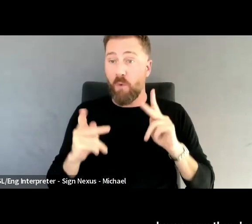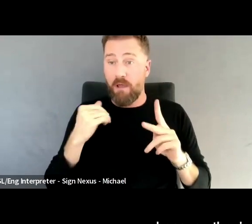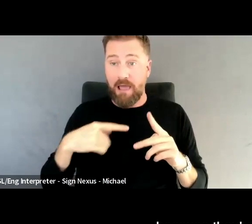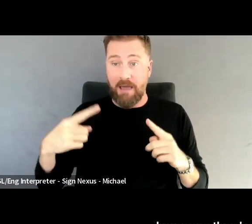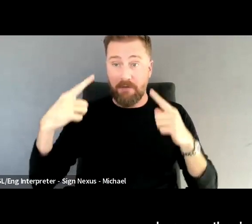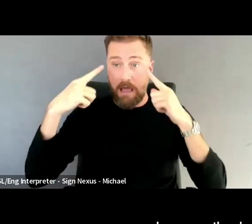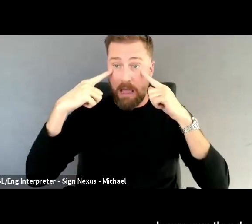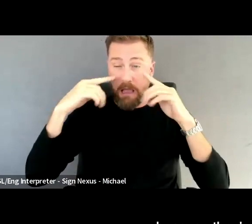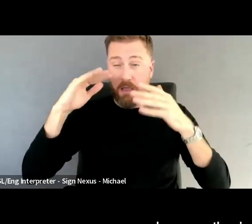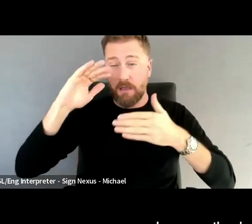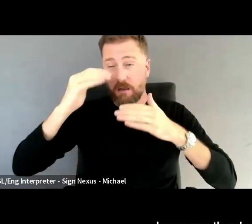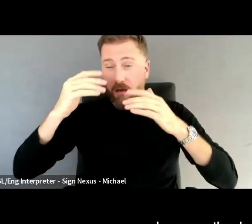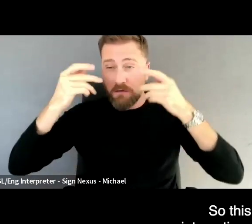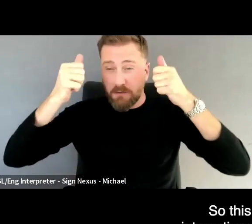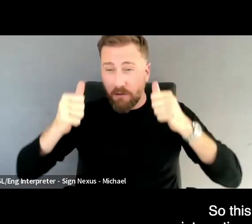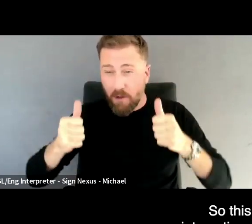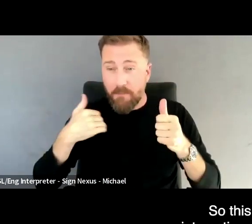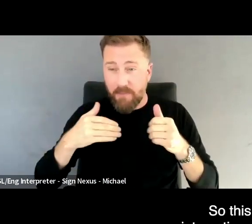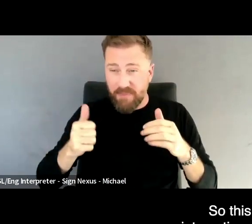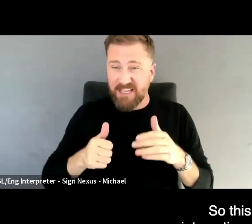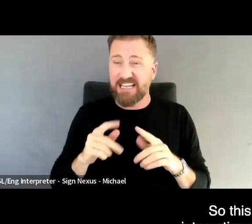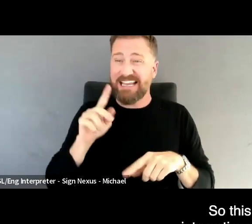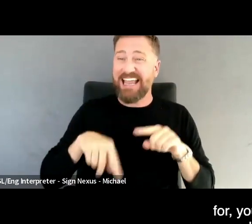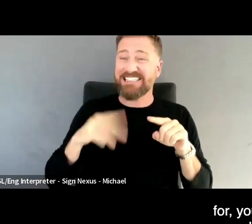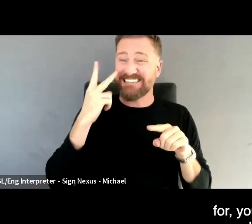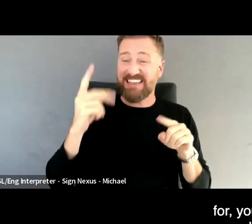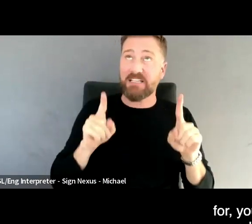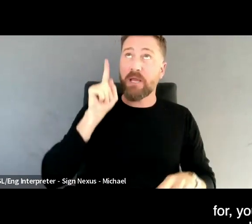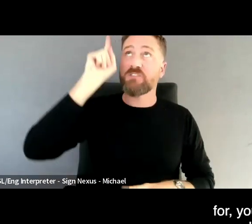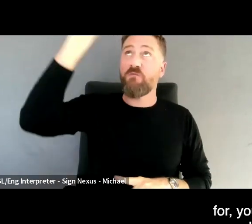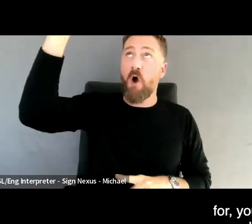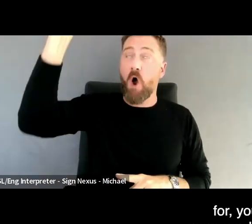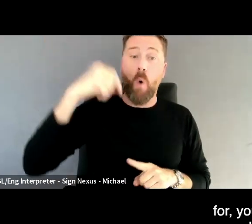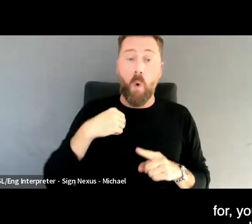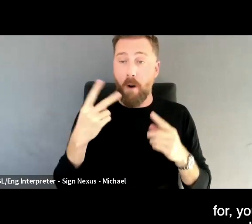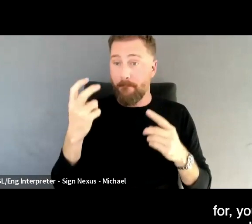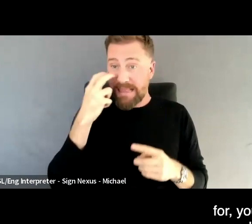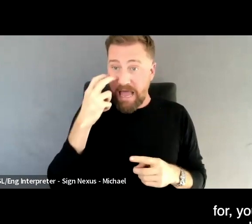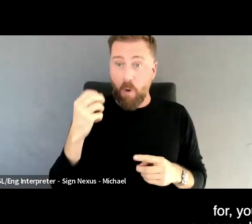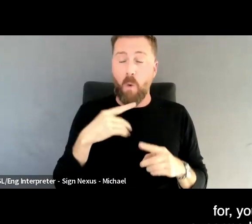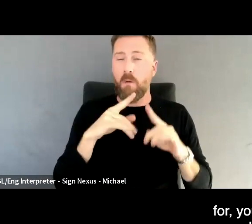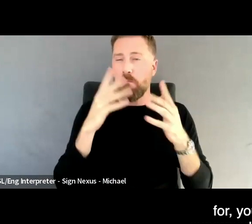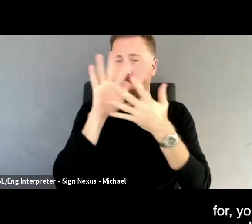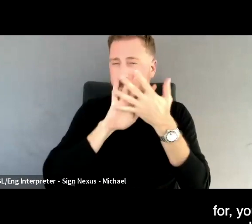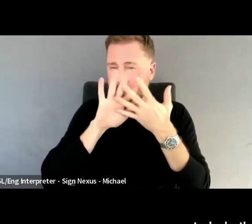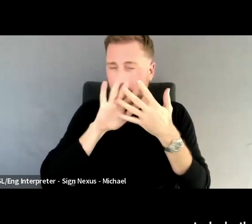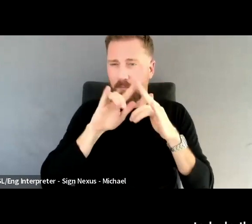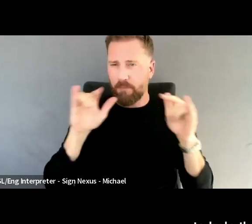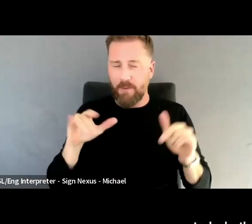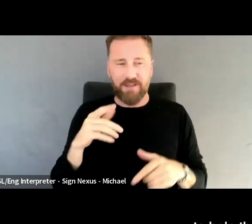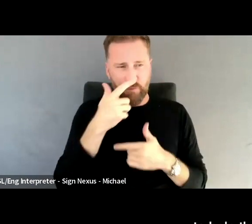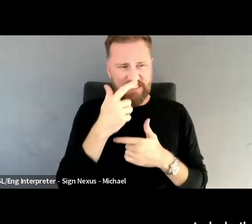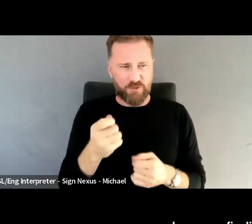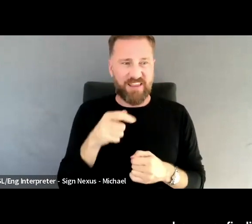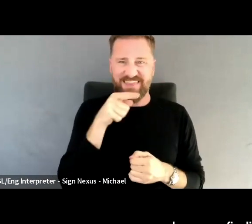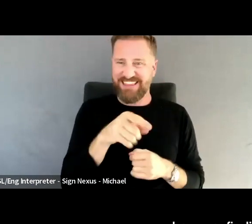see things because they're at a different height. So this was a really interesting piece of research for this supermarket organisation to help them